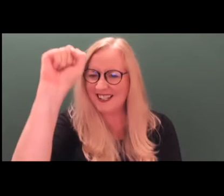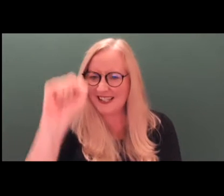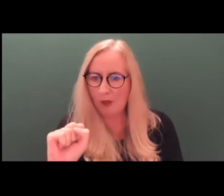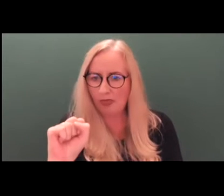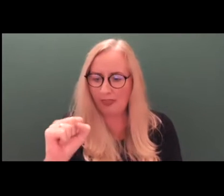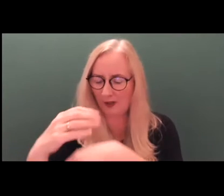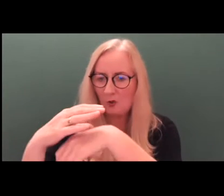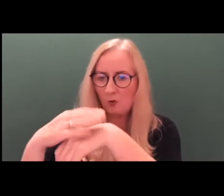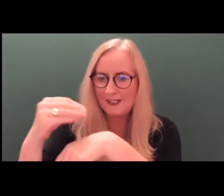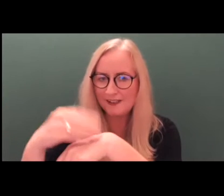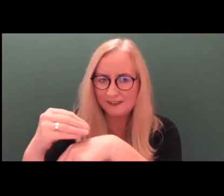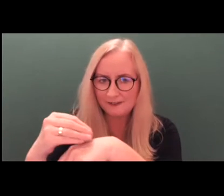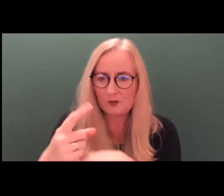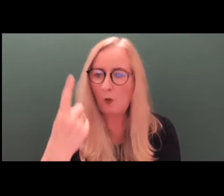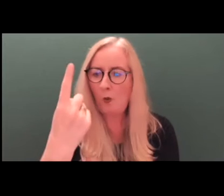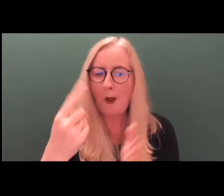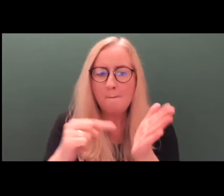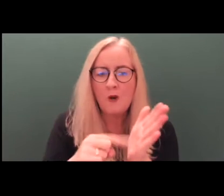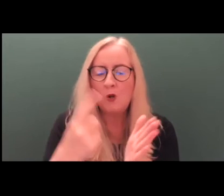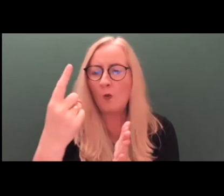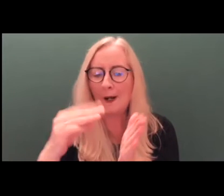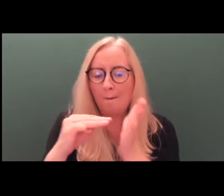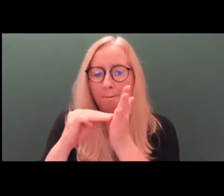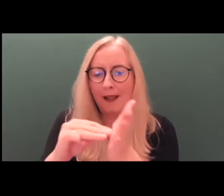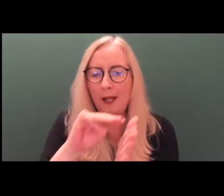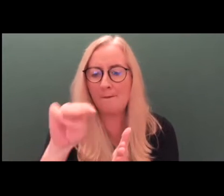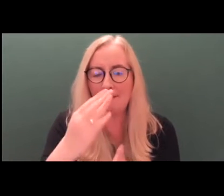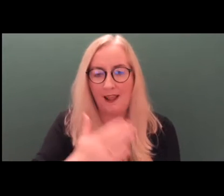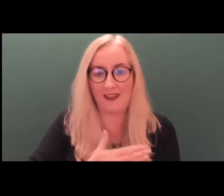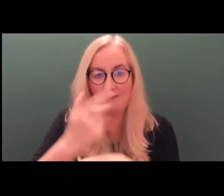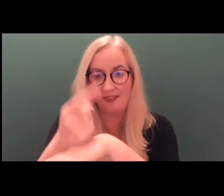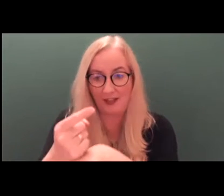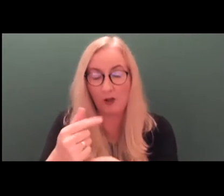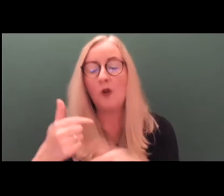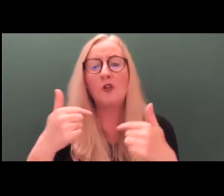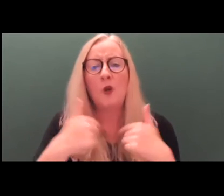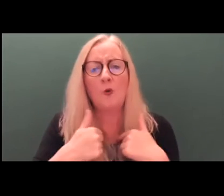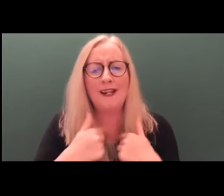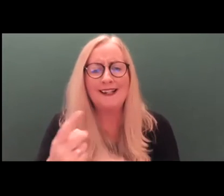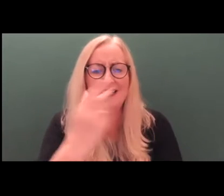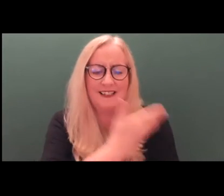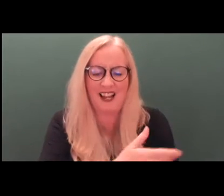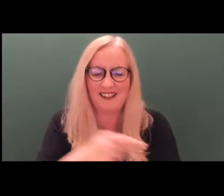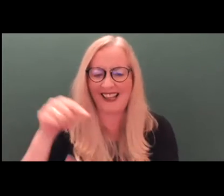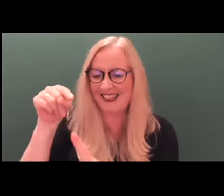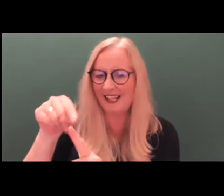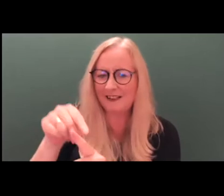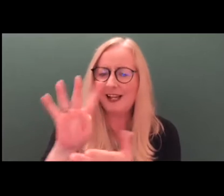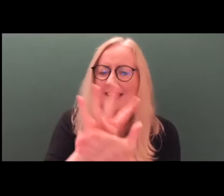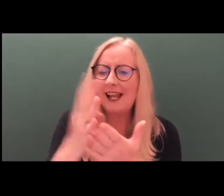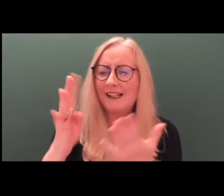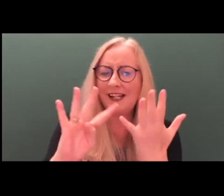1.1 million inhabitants. And we started this in 1995. So we have now